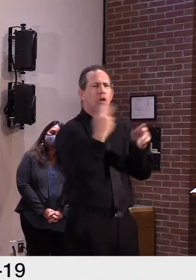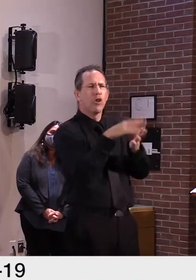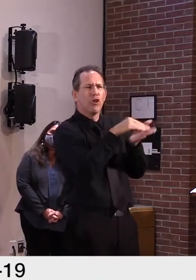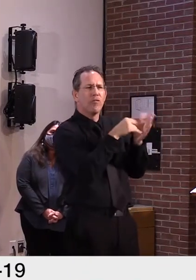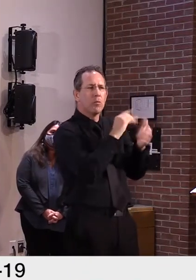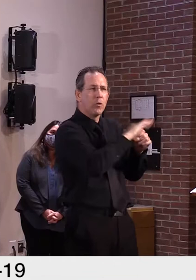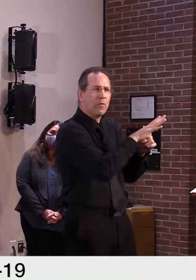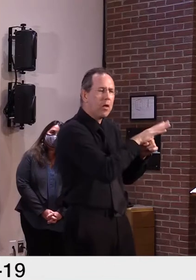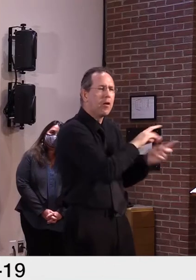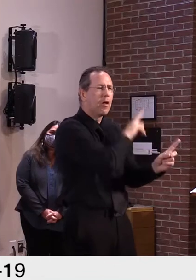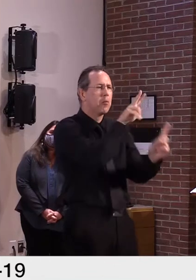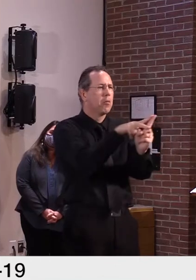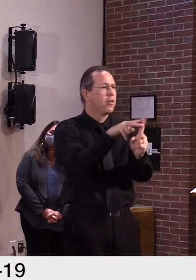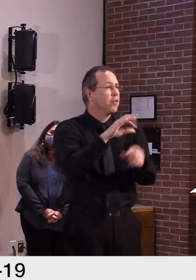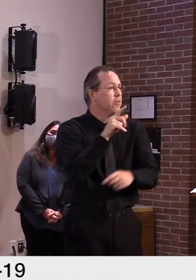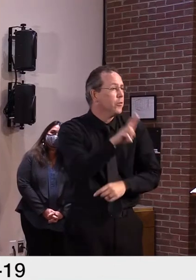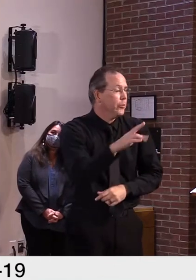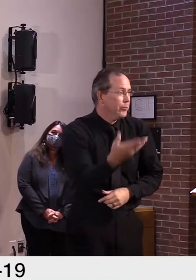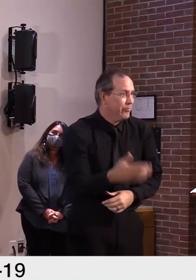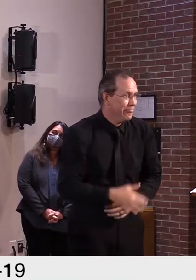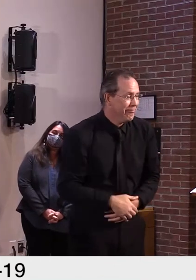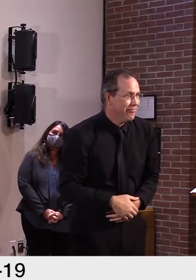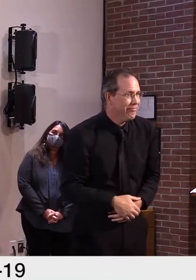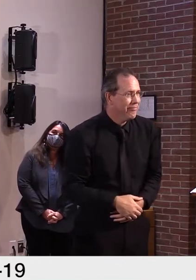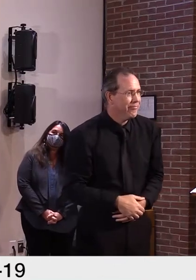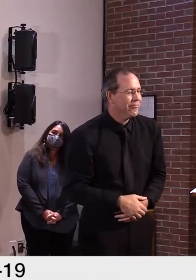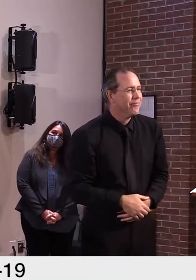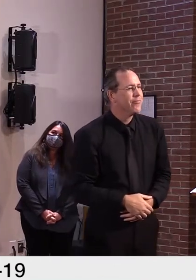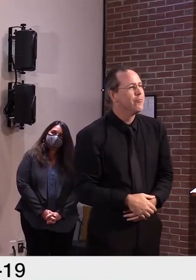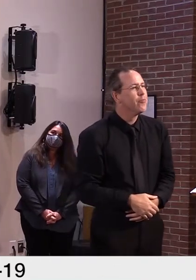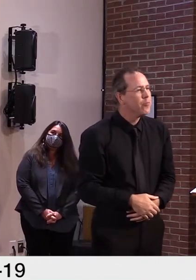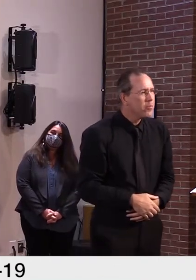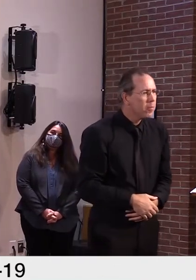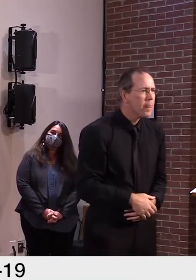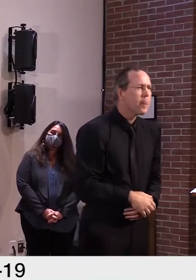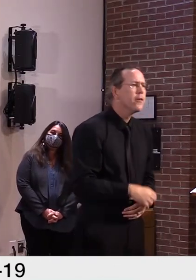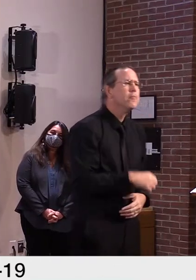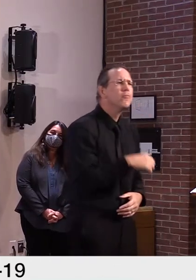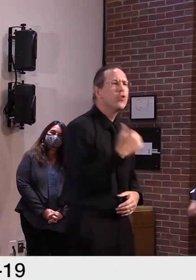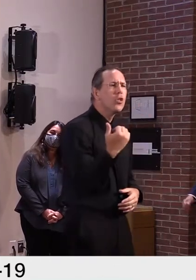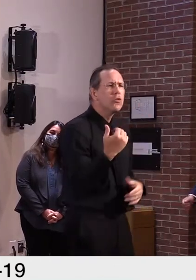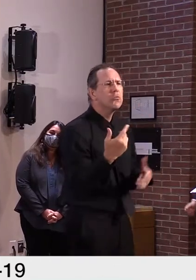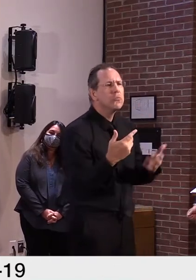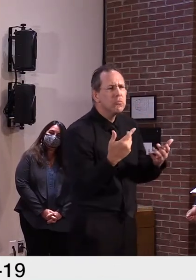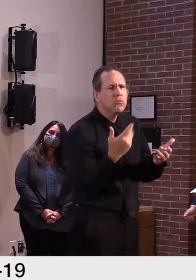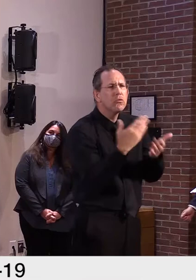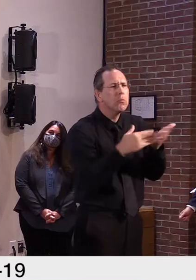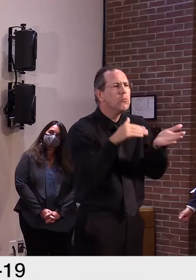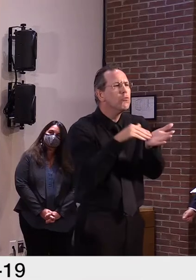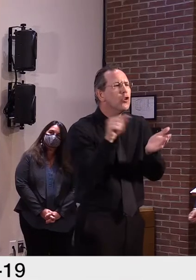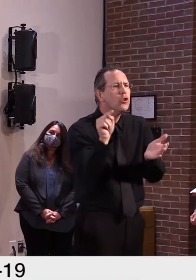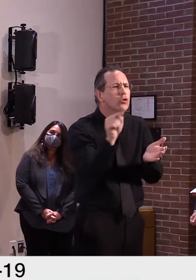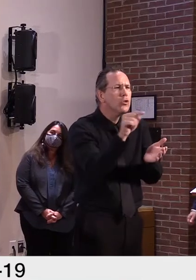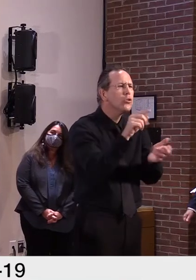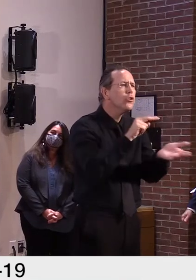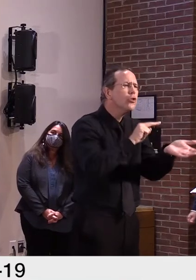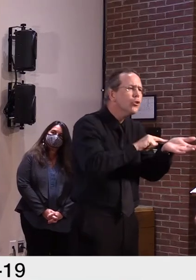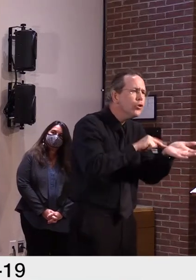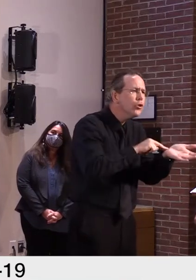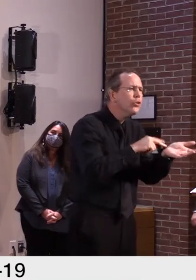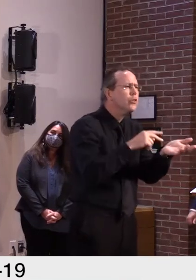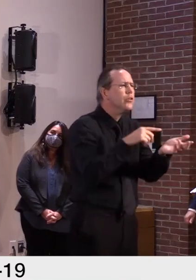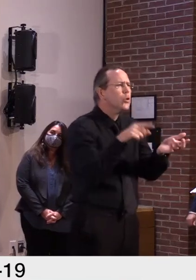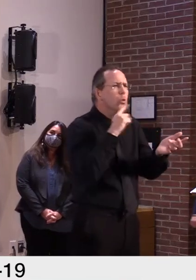Some of our colleagues in the healthcare system are partnering with schools to provide flu vaccine to both the